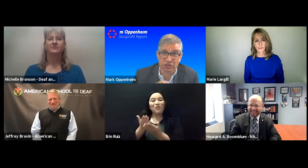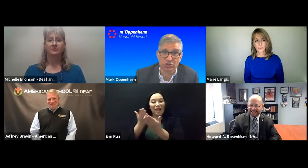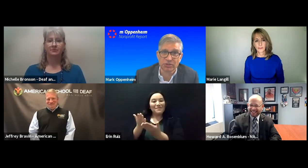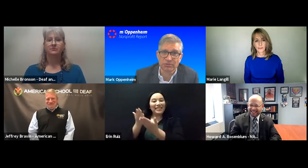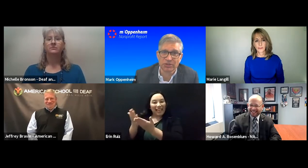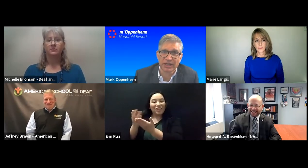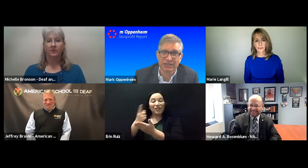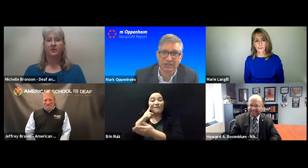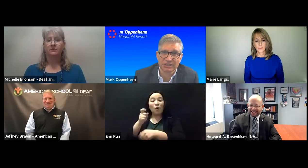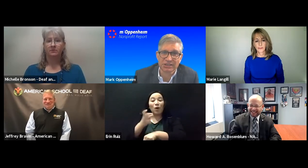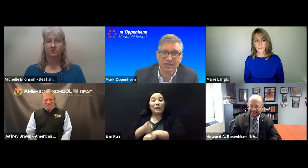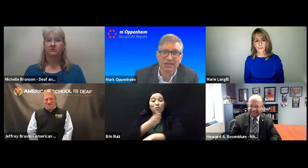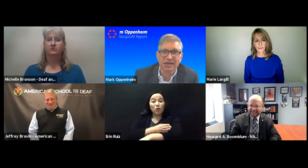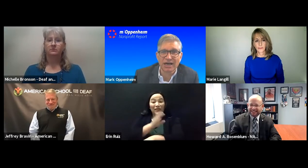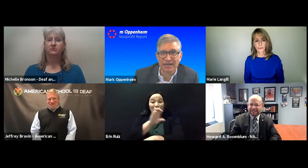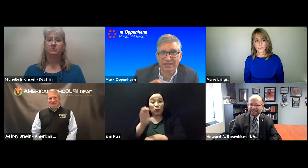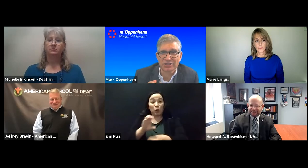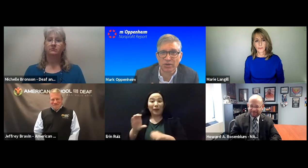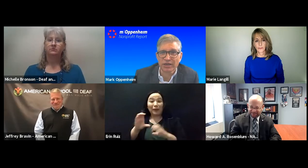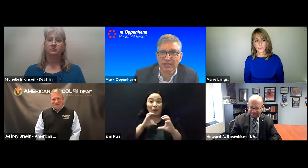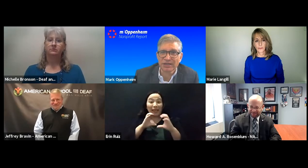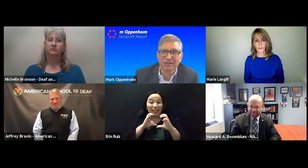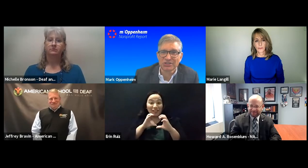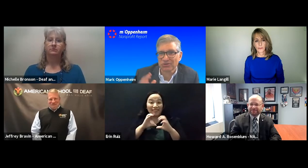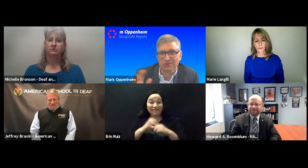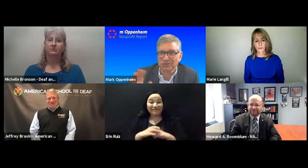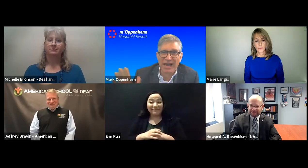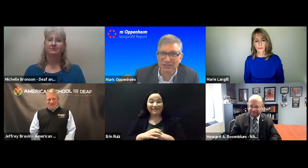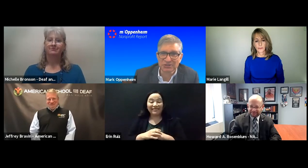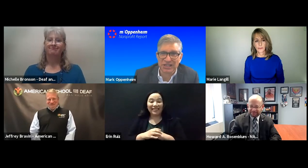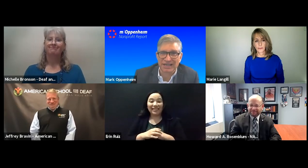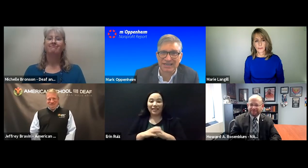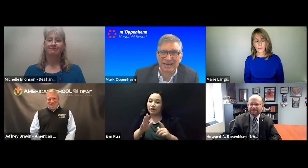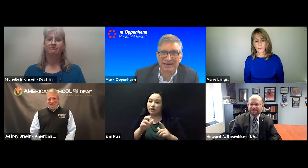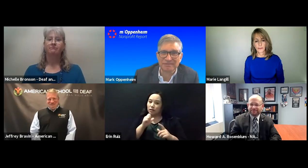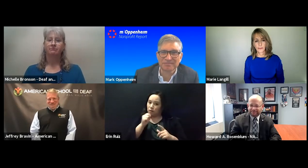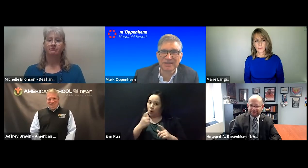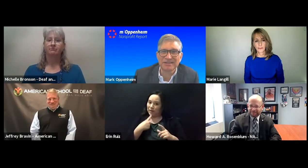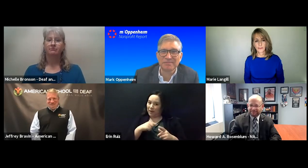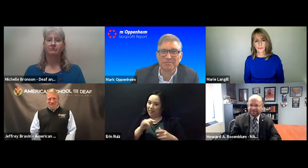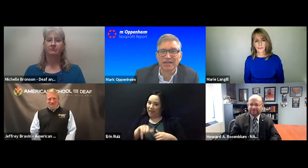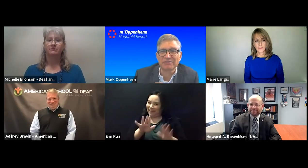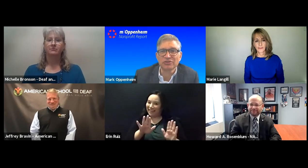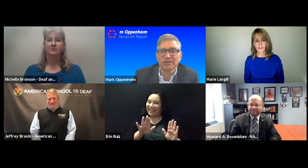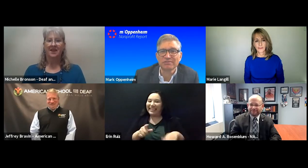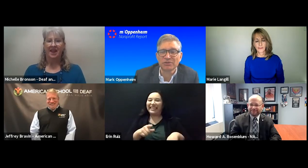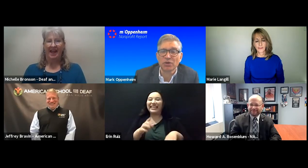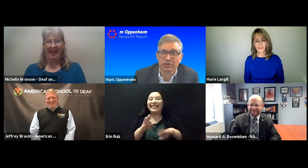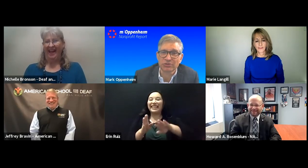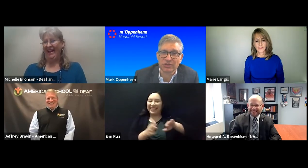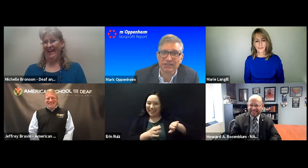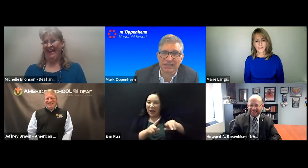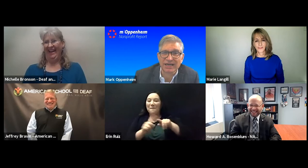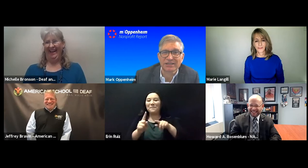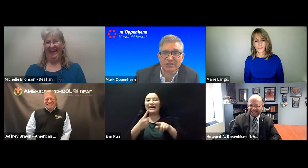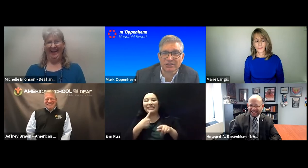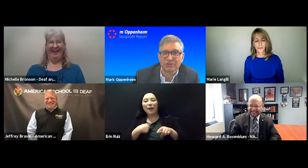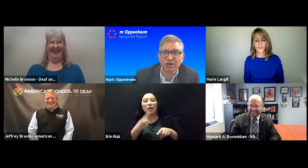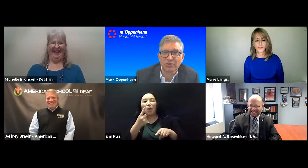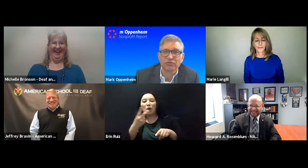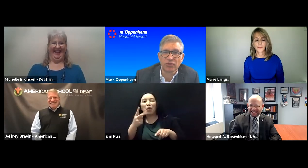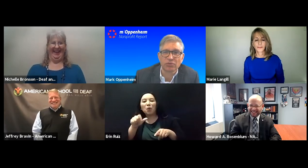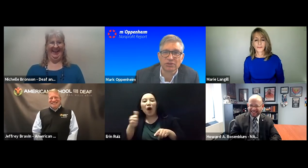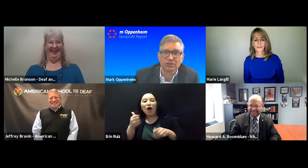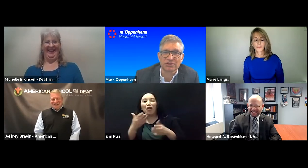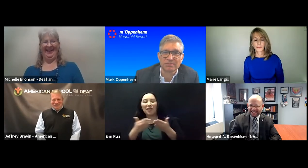improving Zoom communications in this way. So you can't use that. But if you can give me one or two things that I can